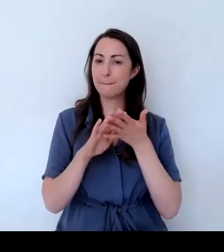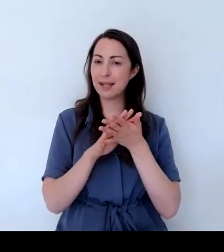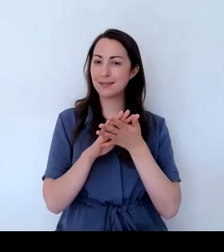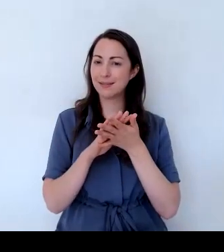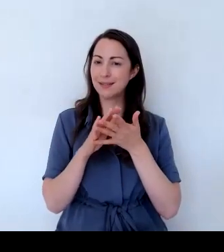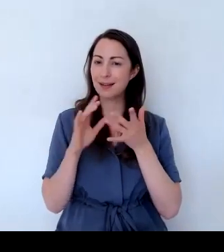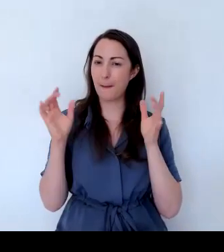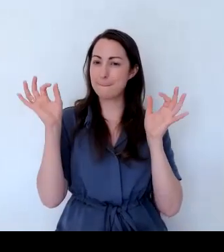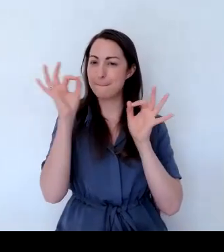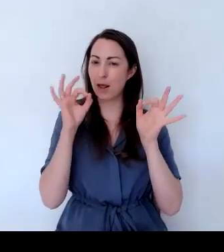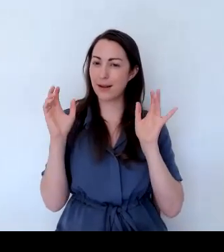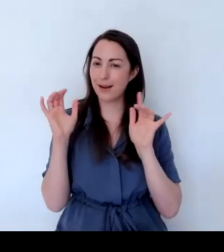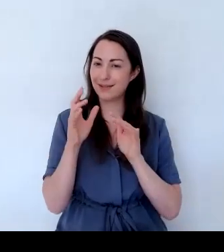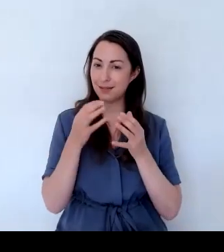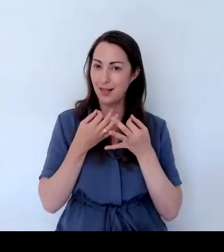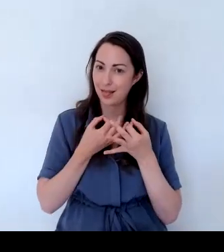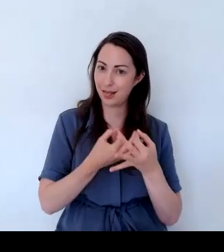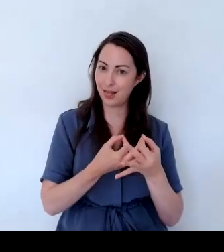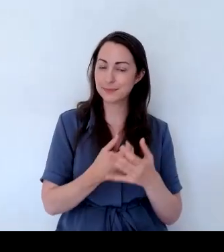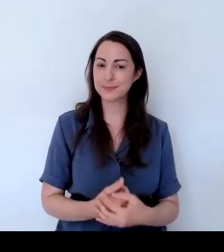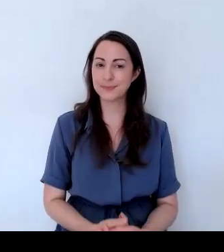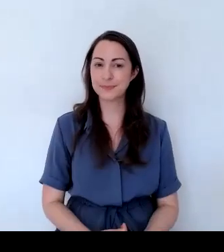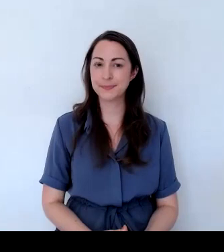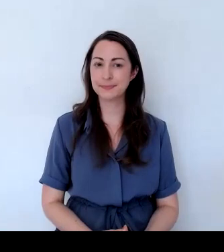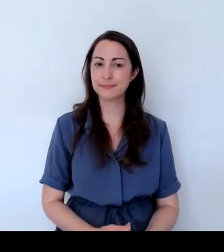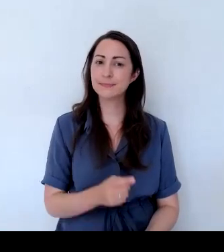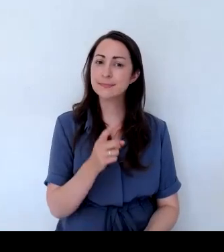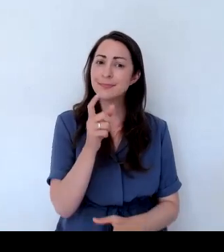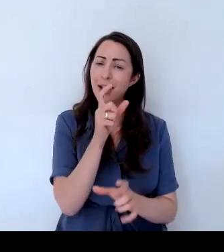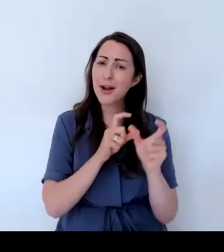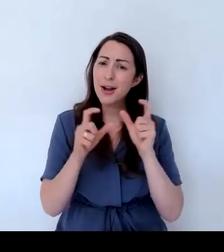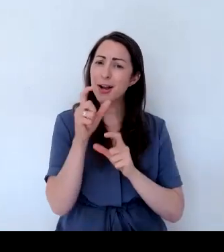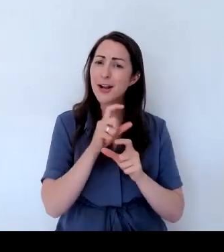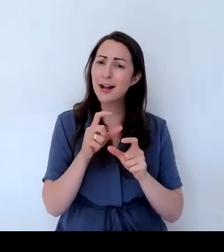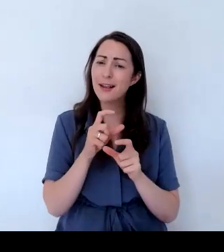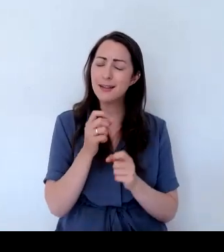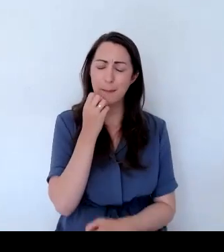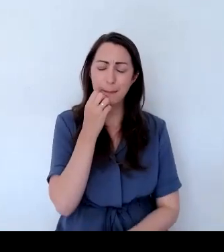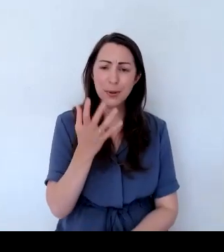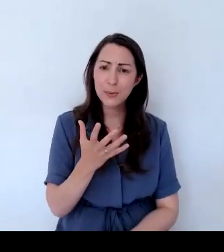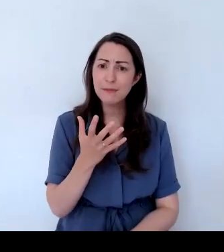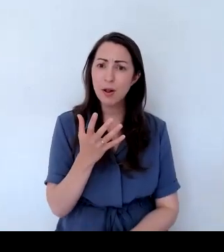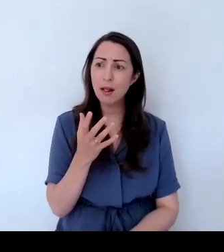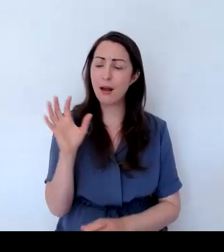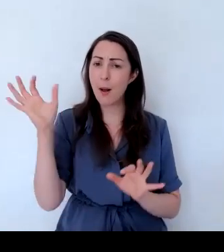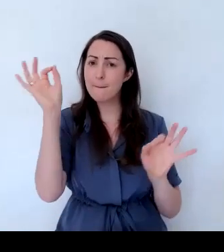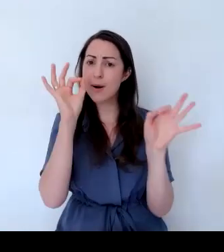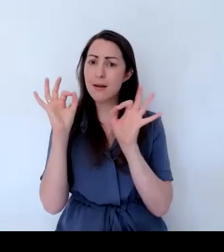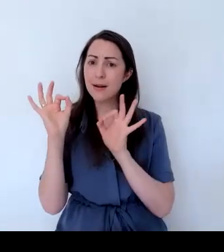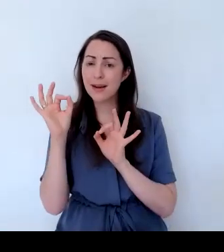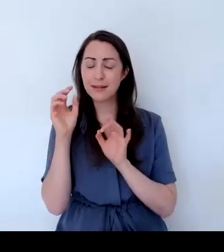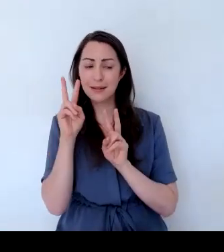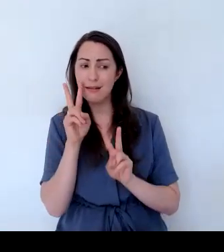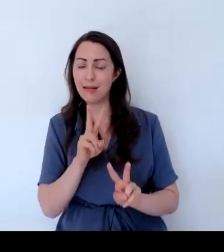The colour tones are really, really attractive to pollinators. They seem to be able to